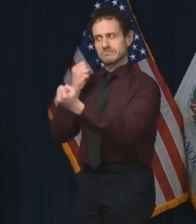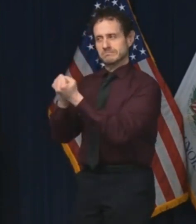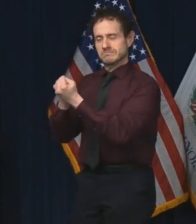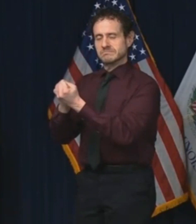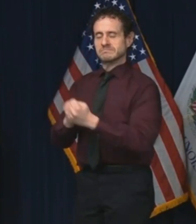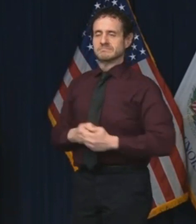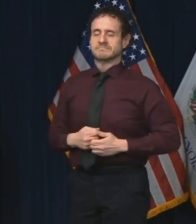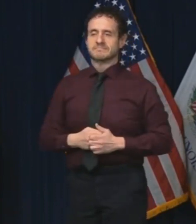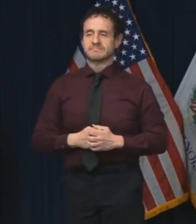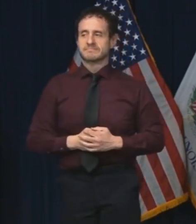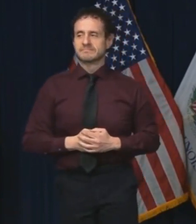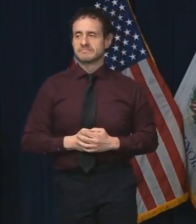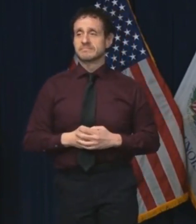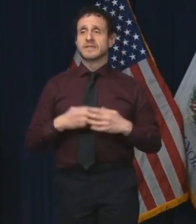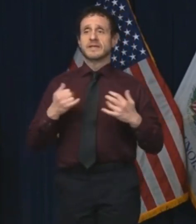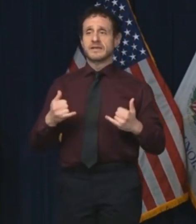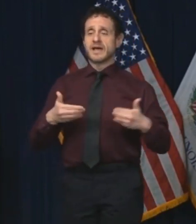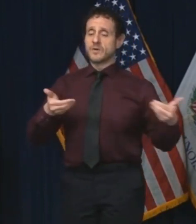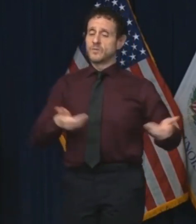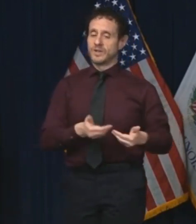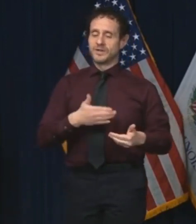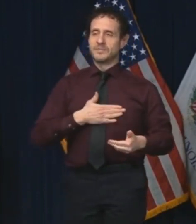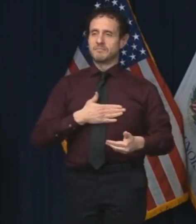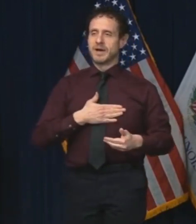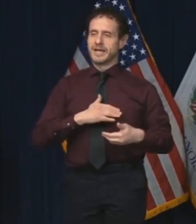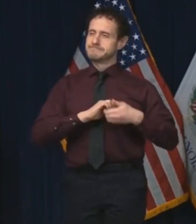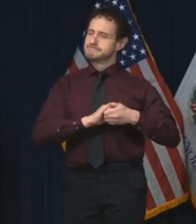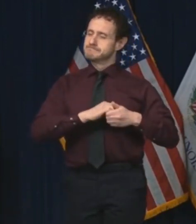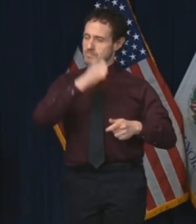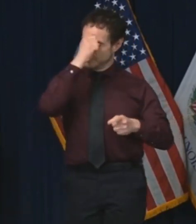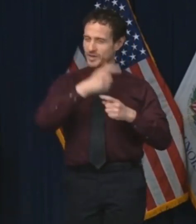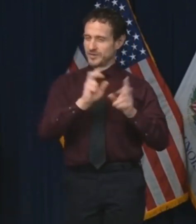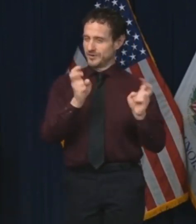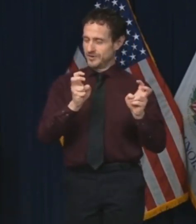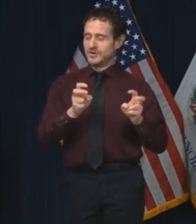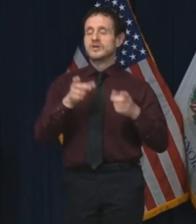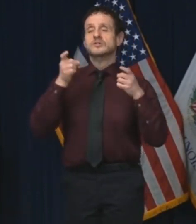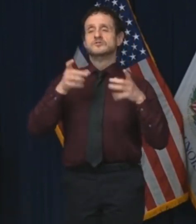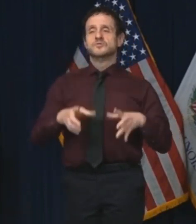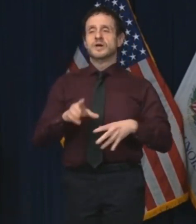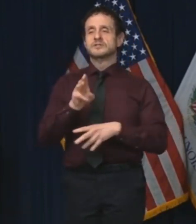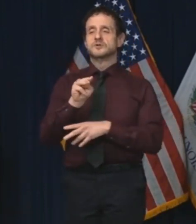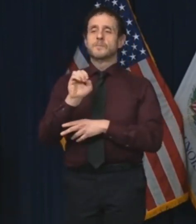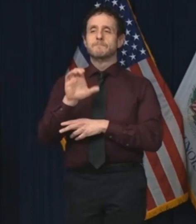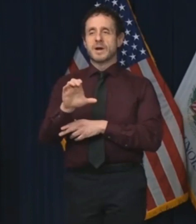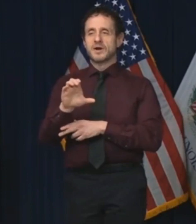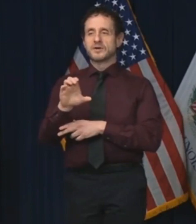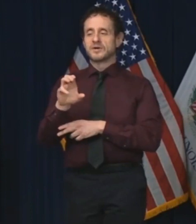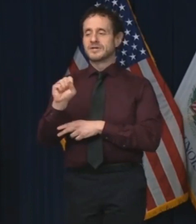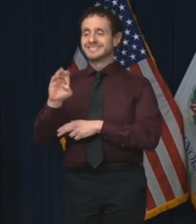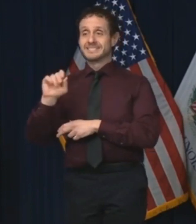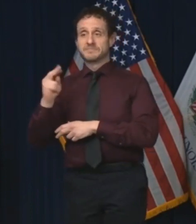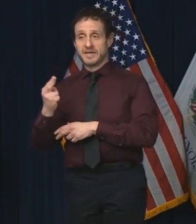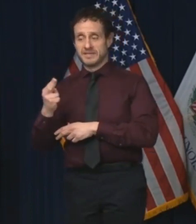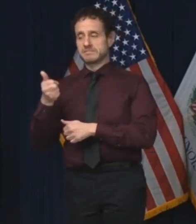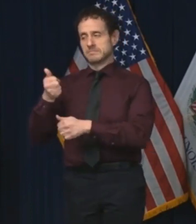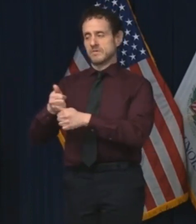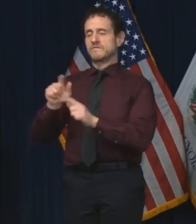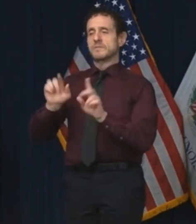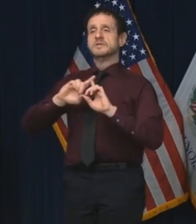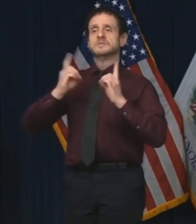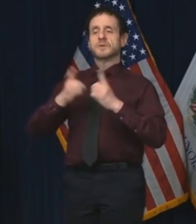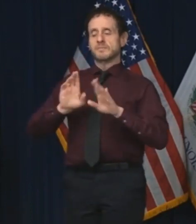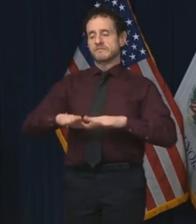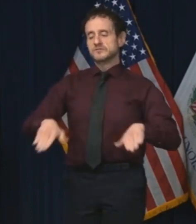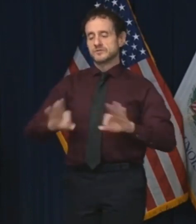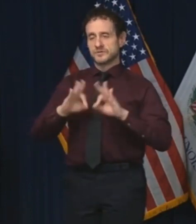With that being said, I'd like to welcome my brother, Director Mark Smith from the Department of Children and Family Services to